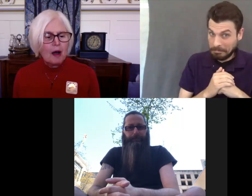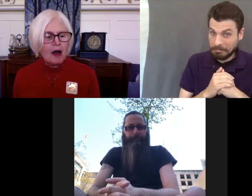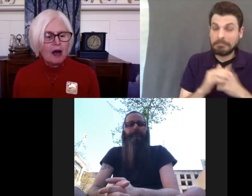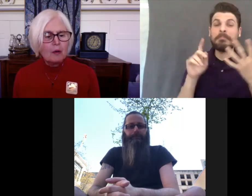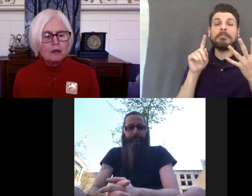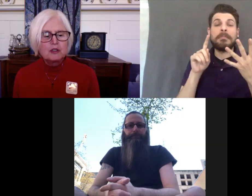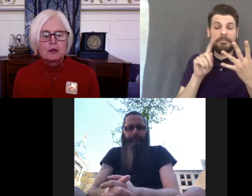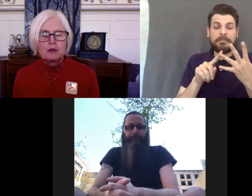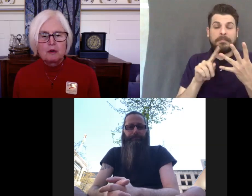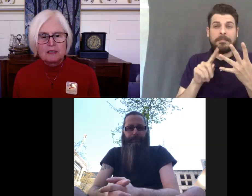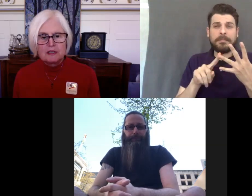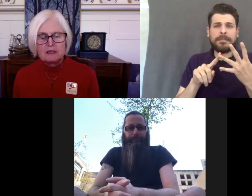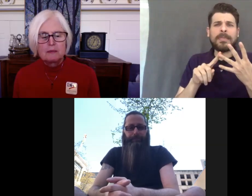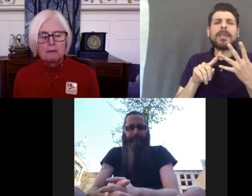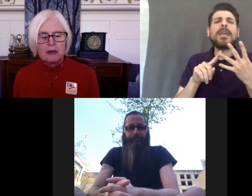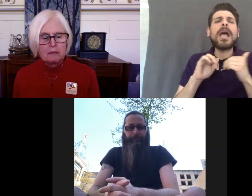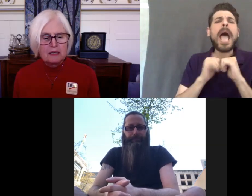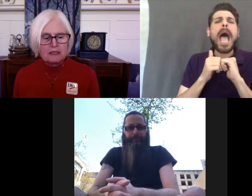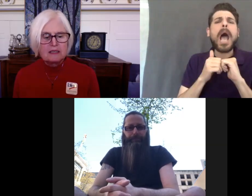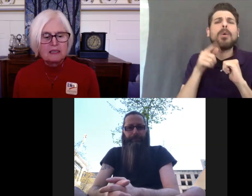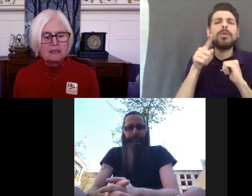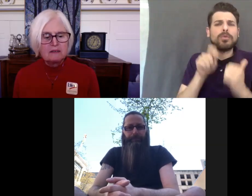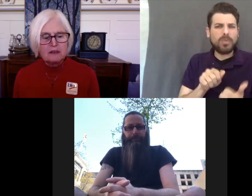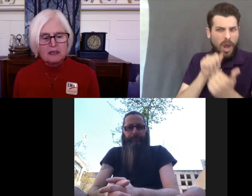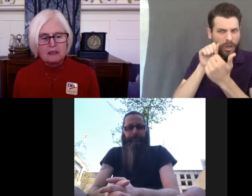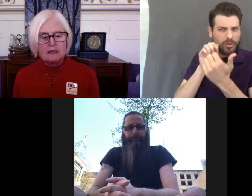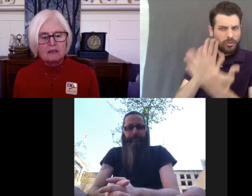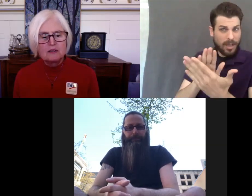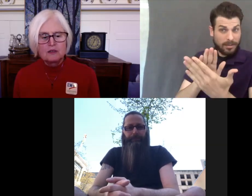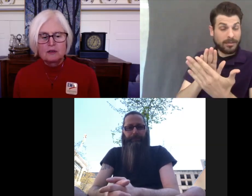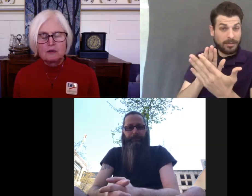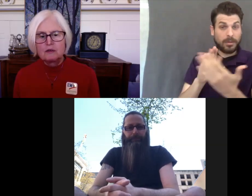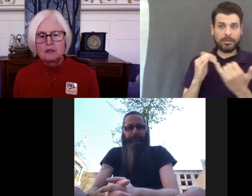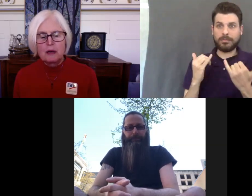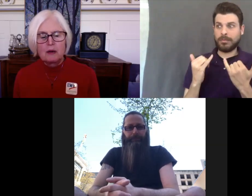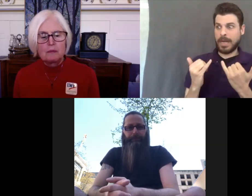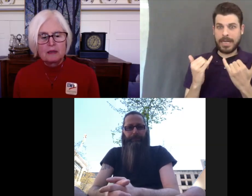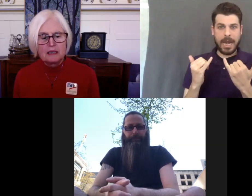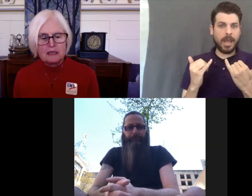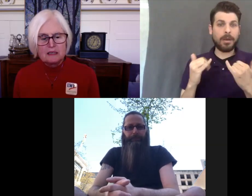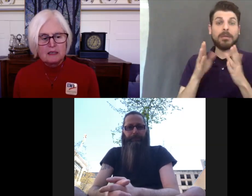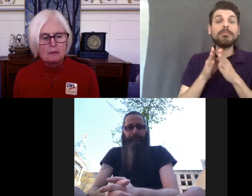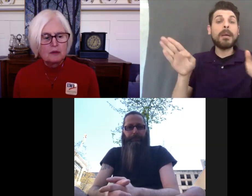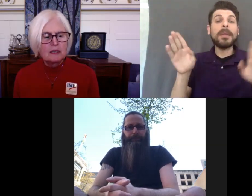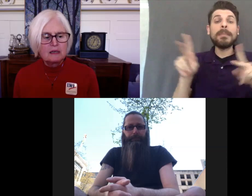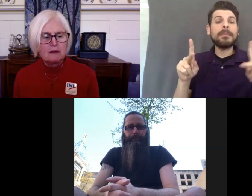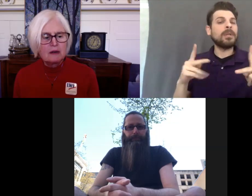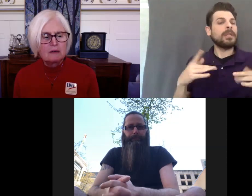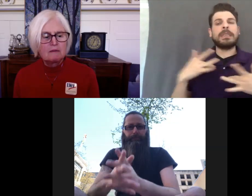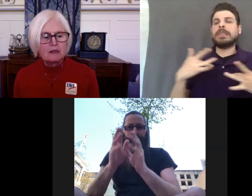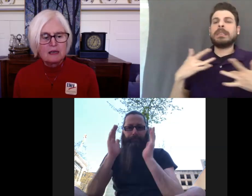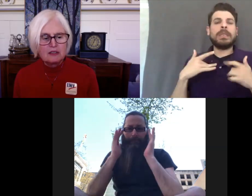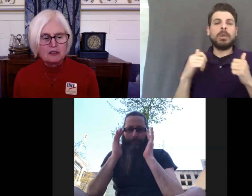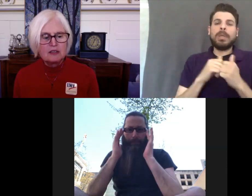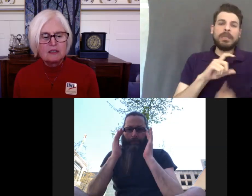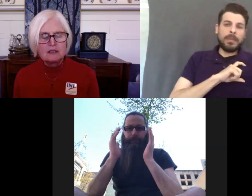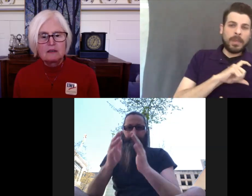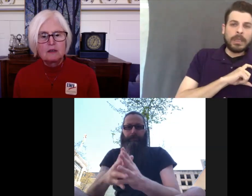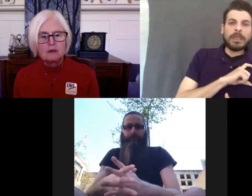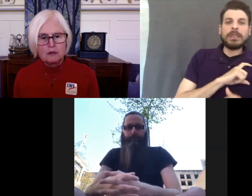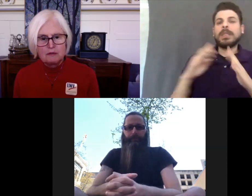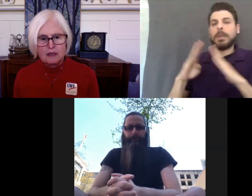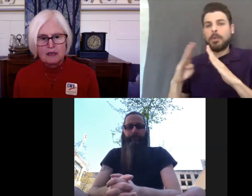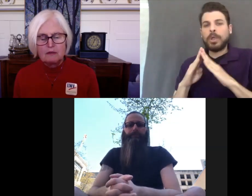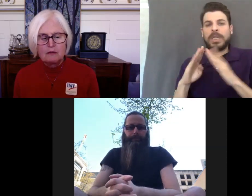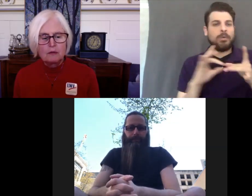How would you address the public's significant concerns about police-community relations,